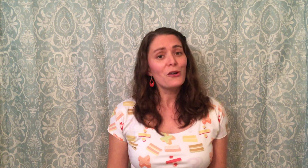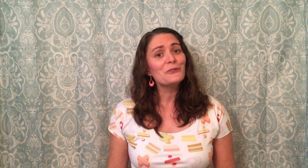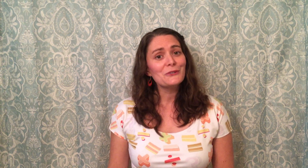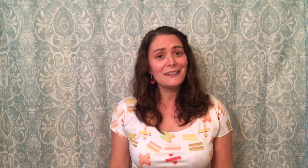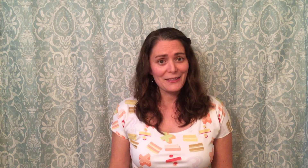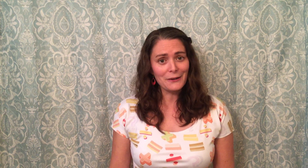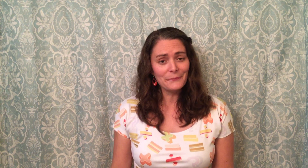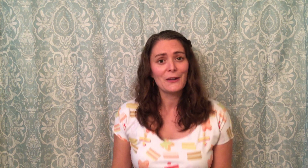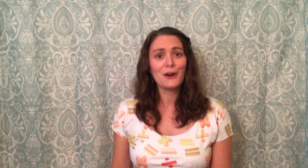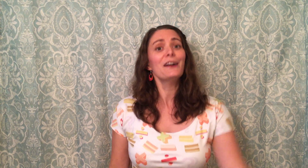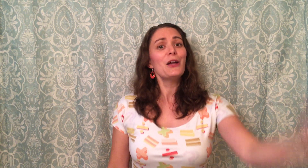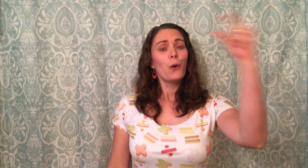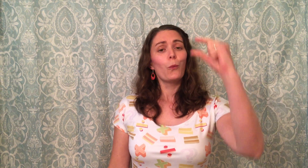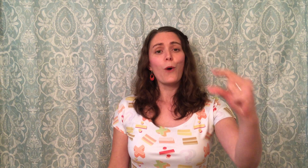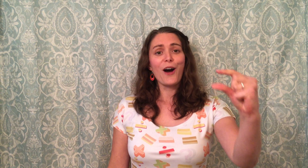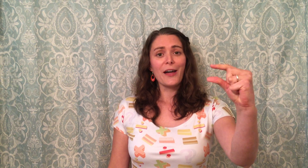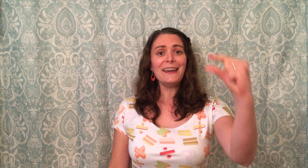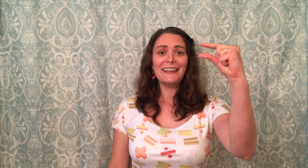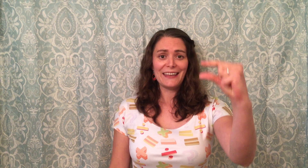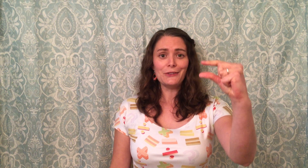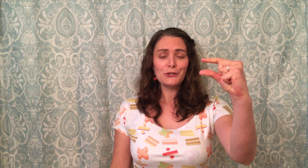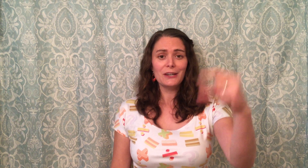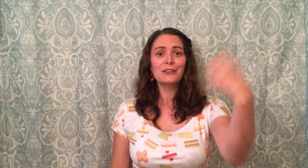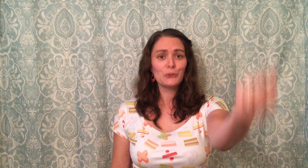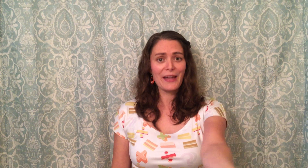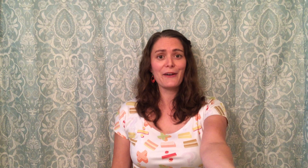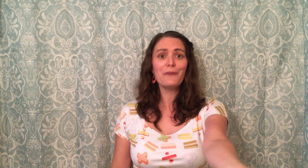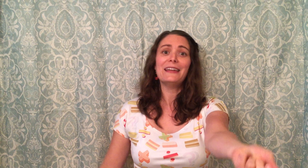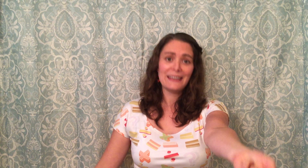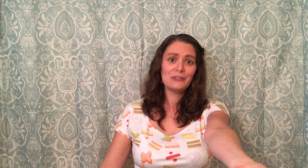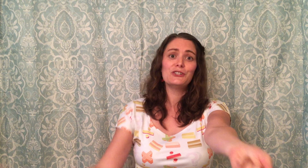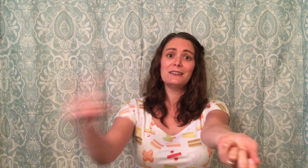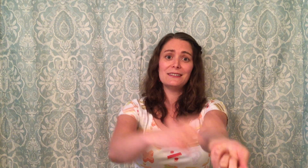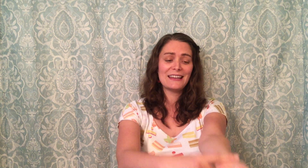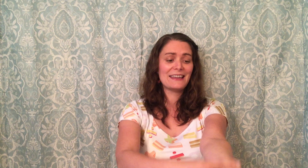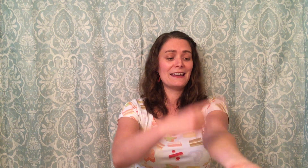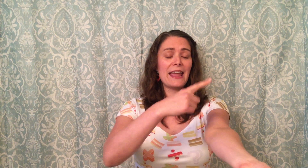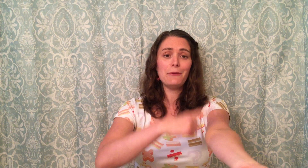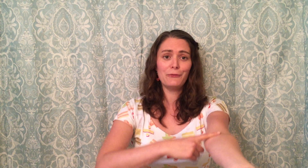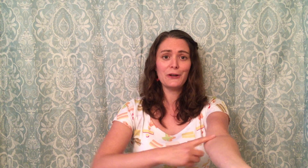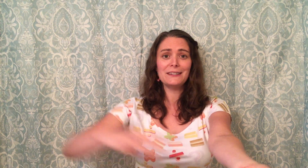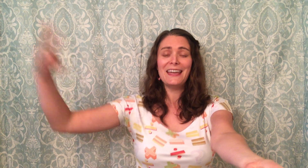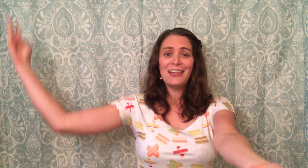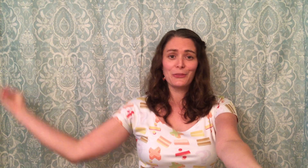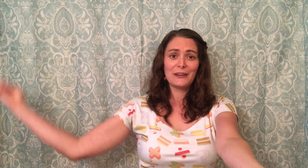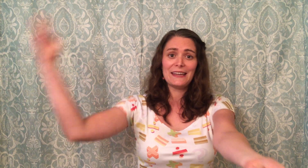all of those together are one inch, twelve inches in a foot, three